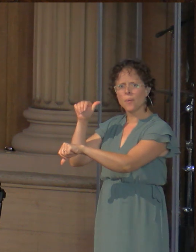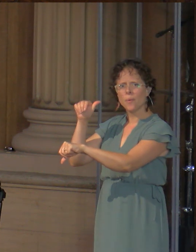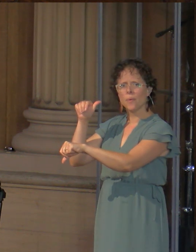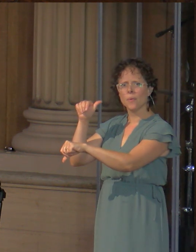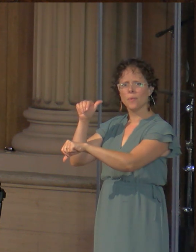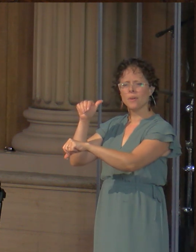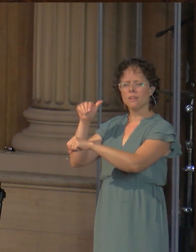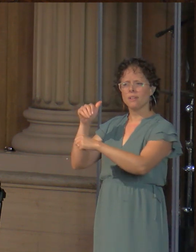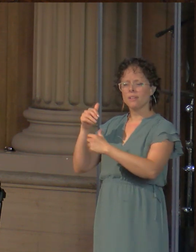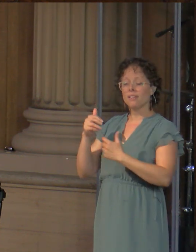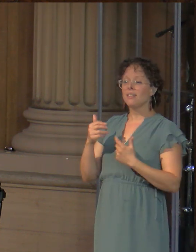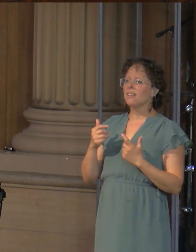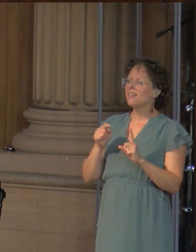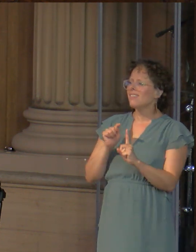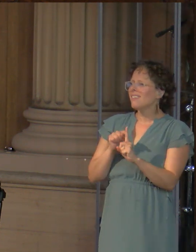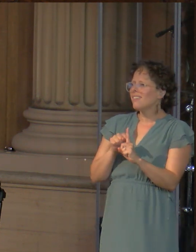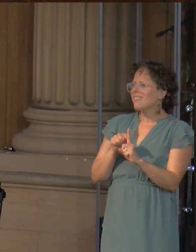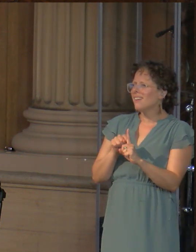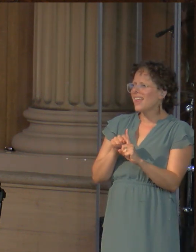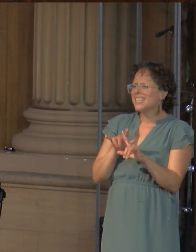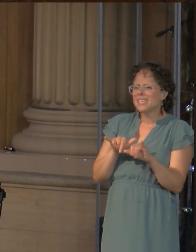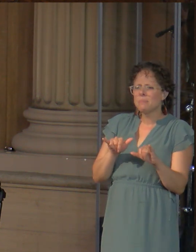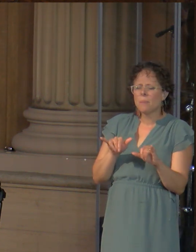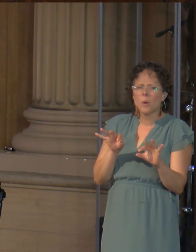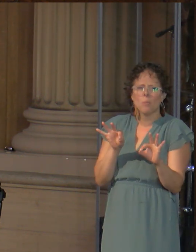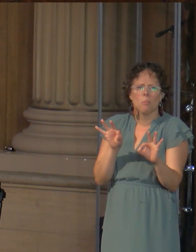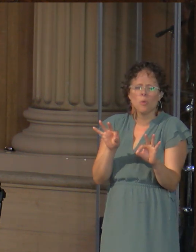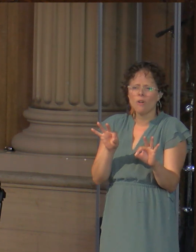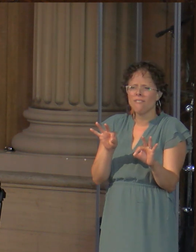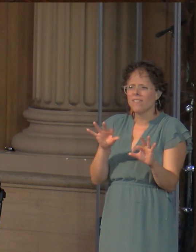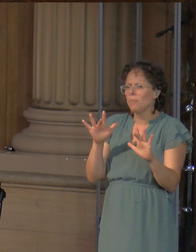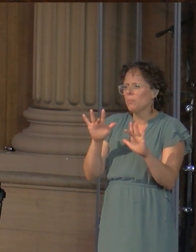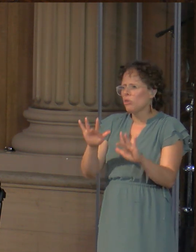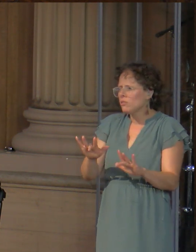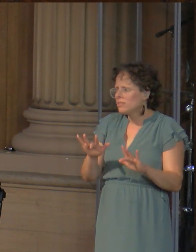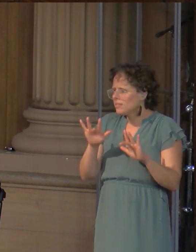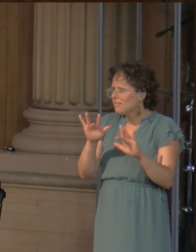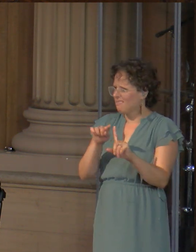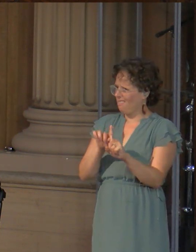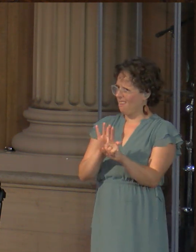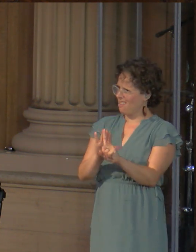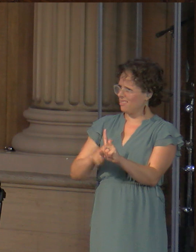But he's also perfectly merciful giving his own life to go and die and pay for sin.